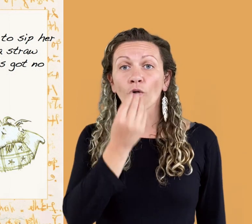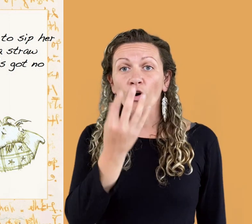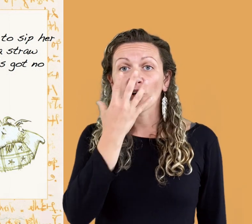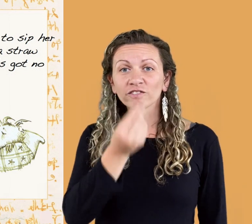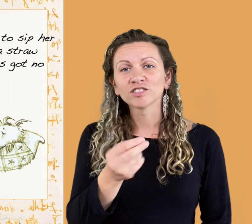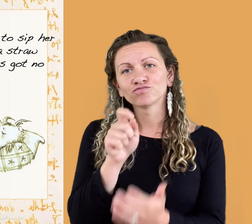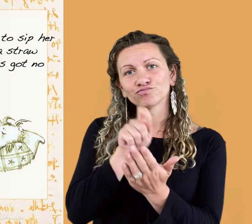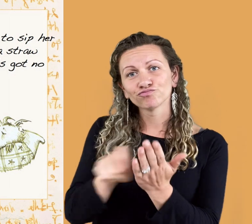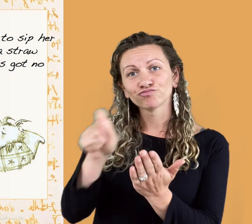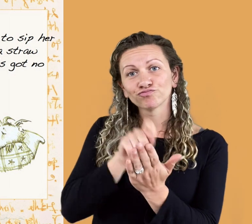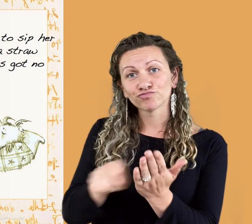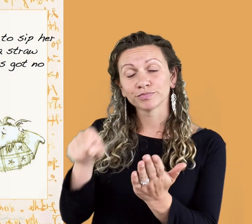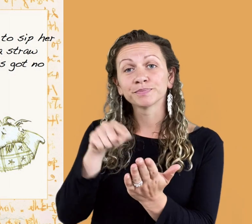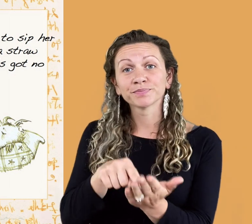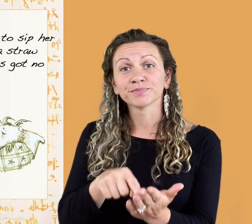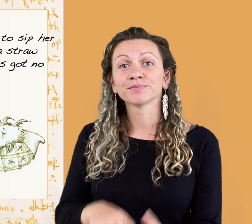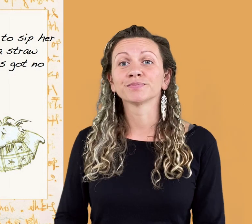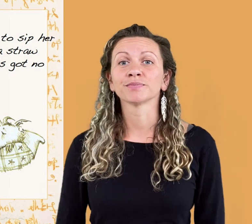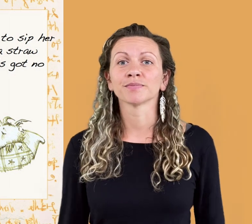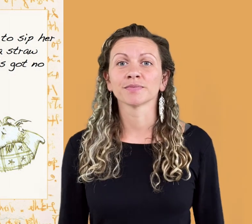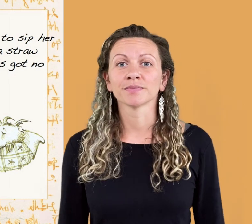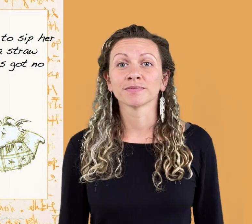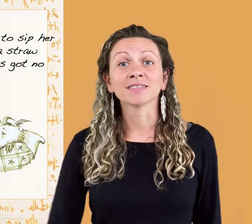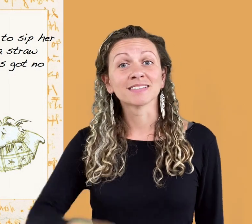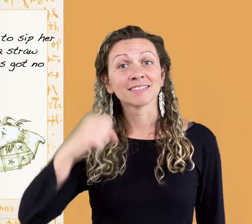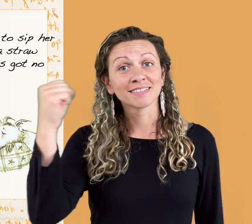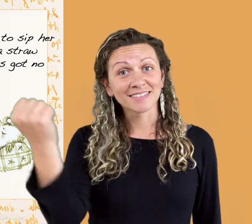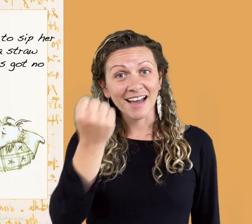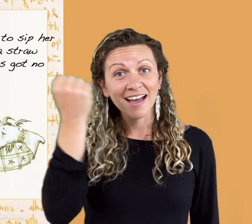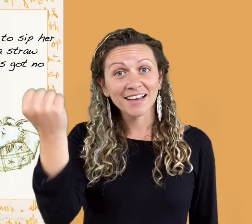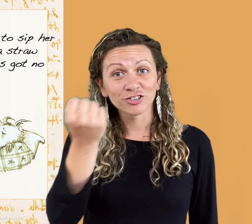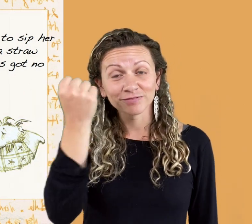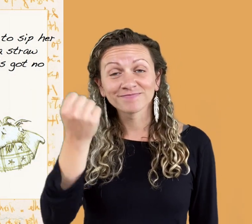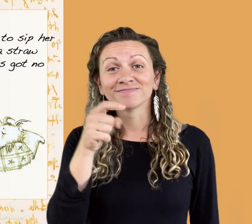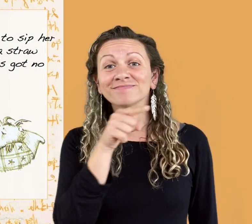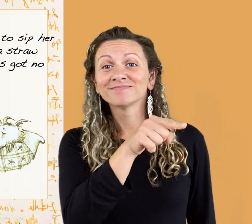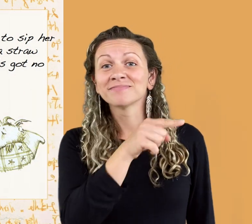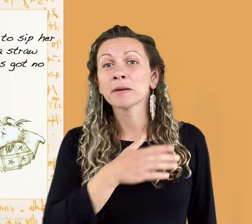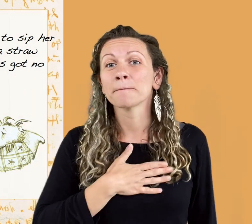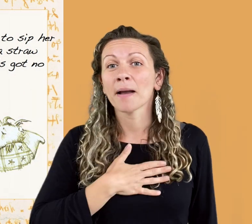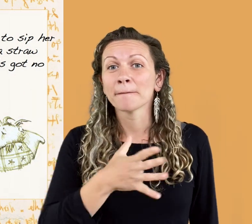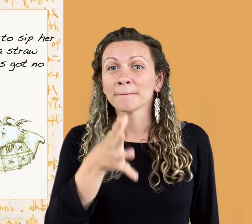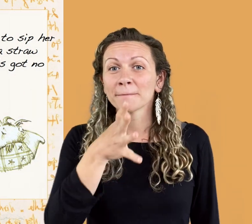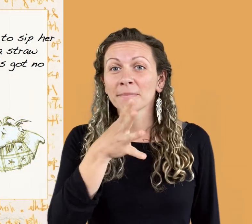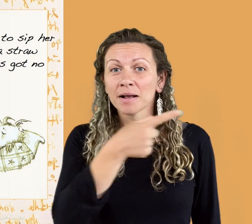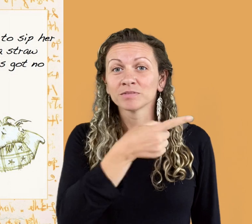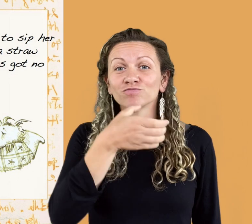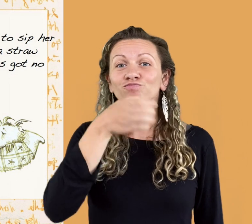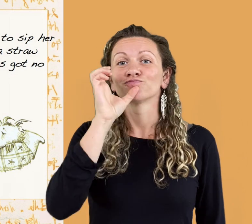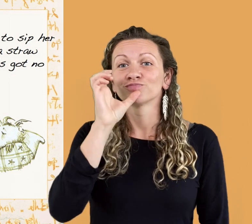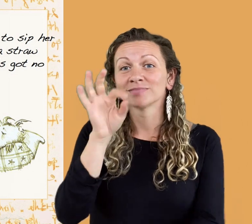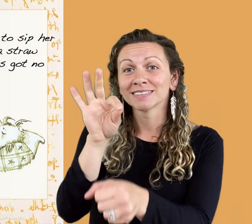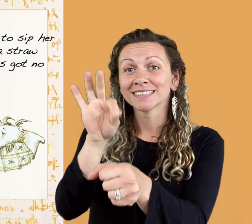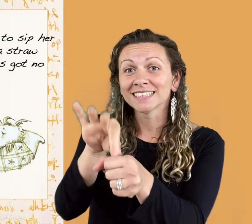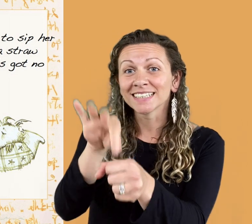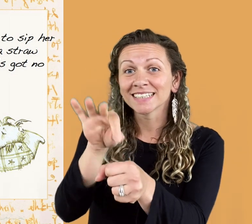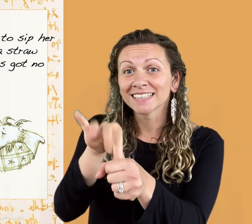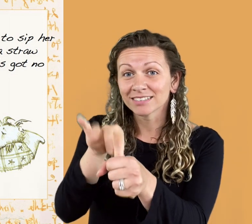Wolf wrote in his diary, Saturday, my mom has to sip her